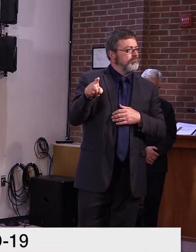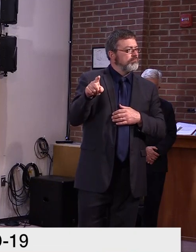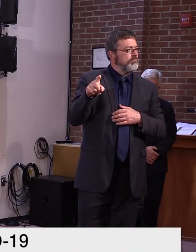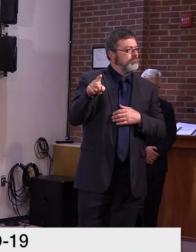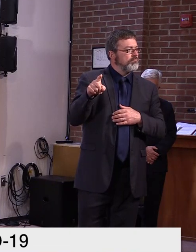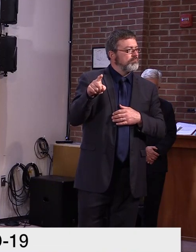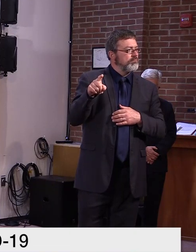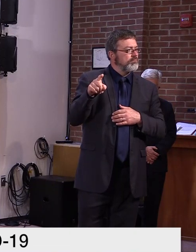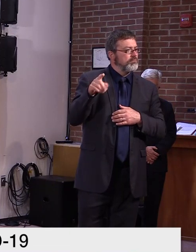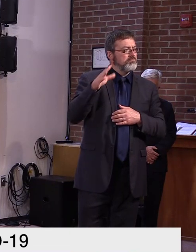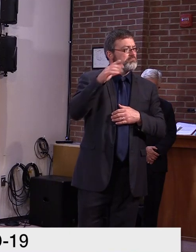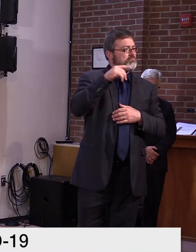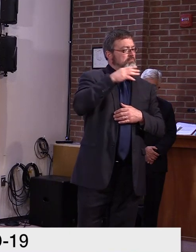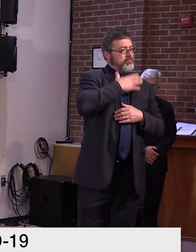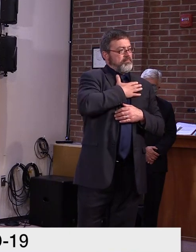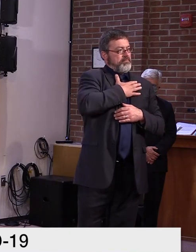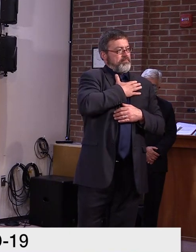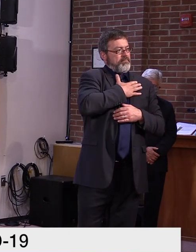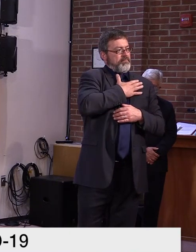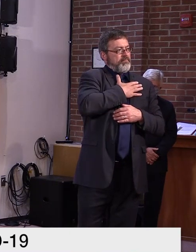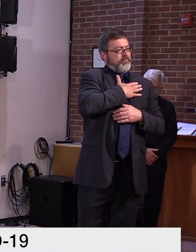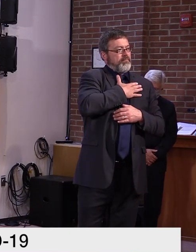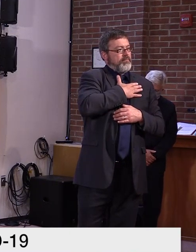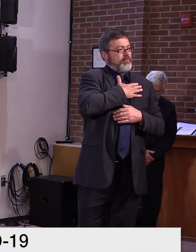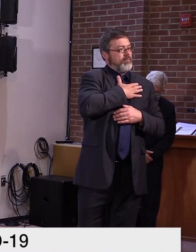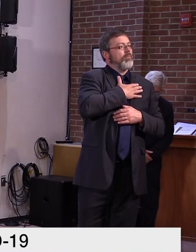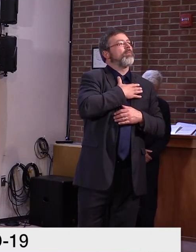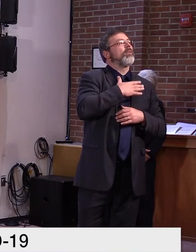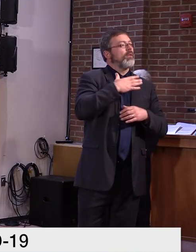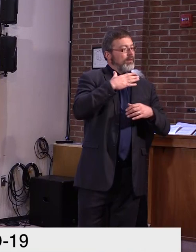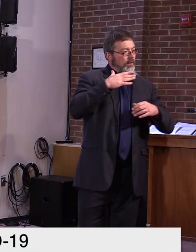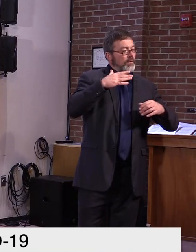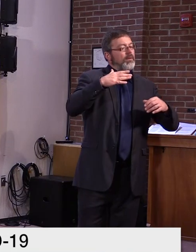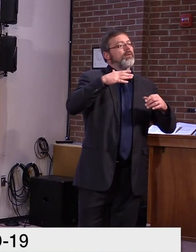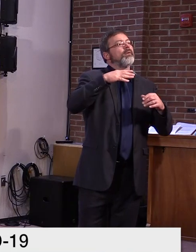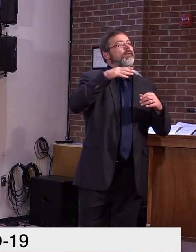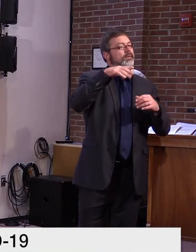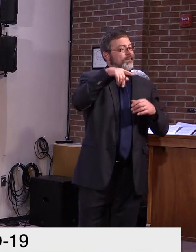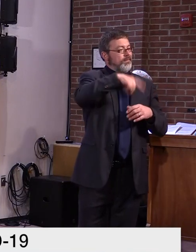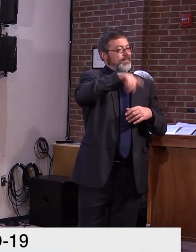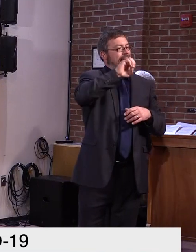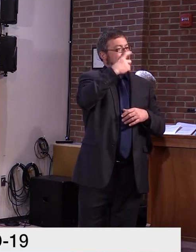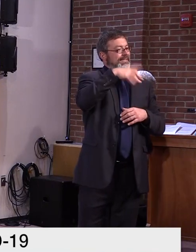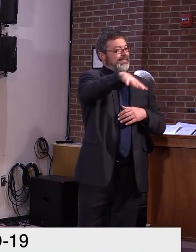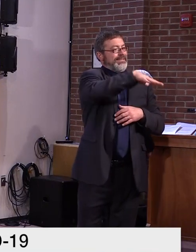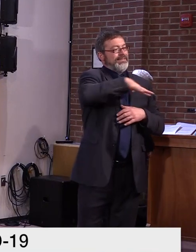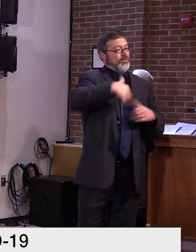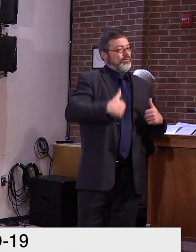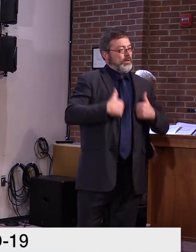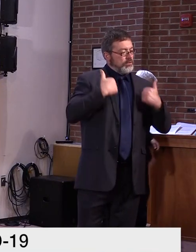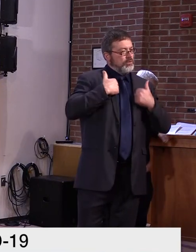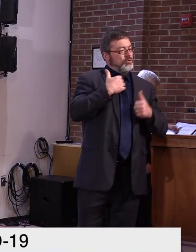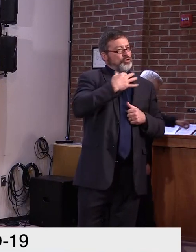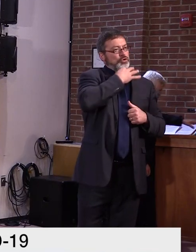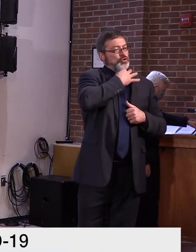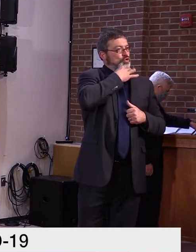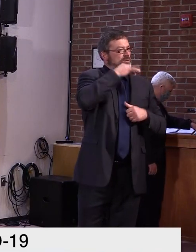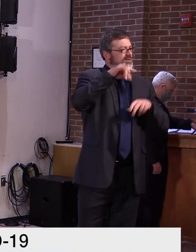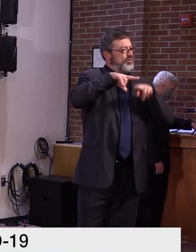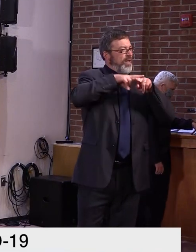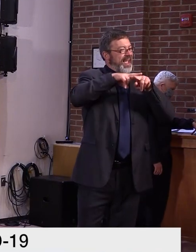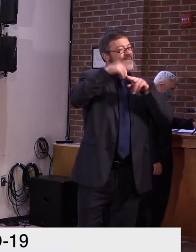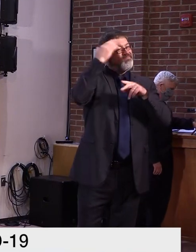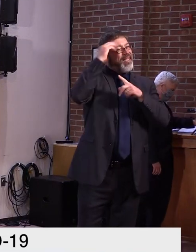about Amtrak service and the Vermonter. Are you able to share what criteria you're using to select a restart